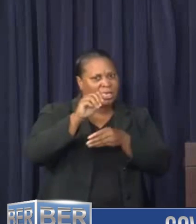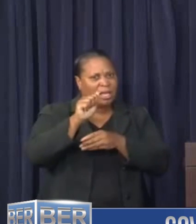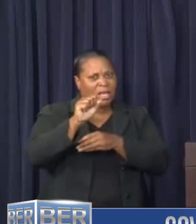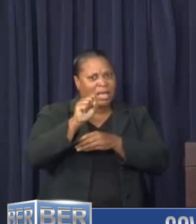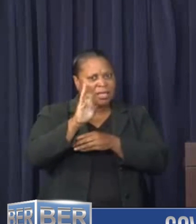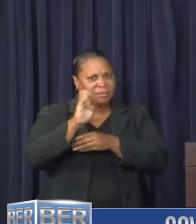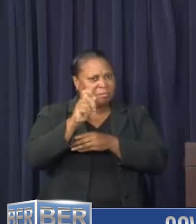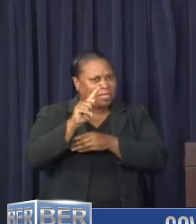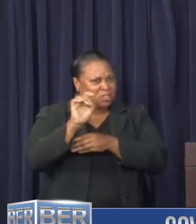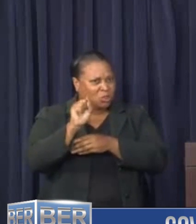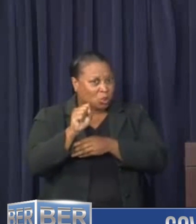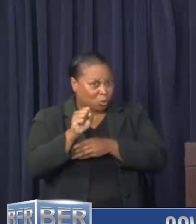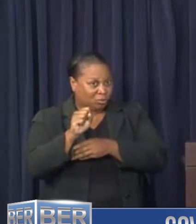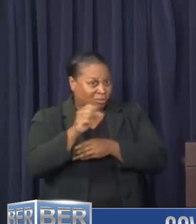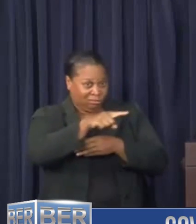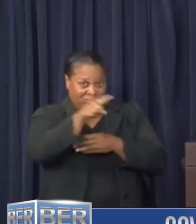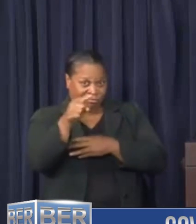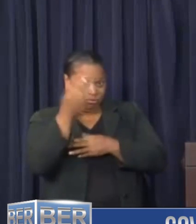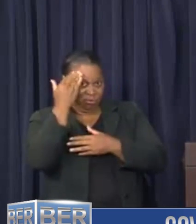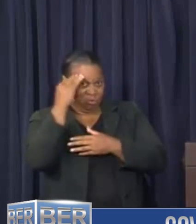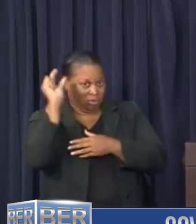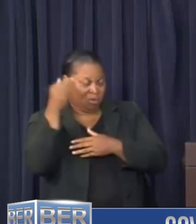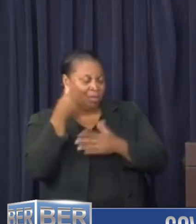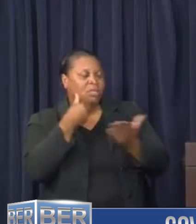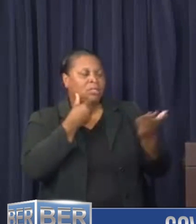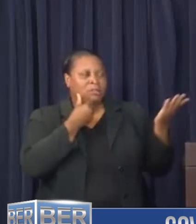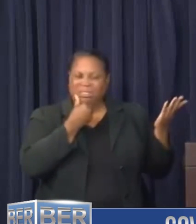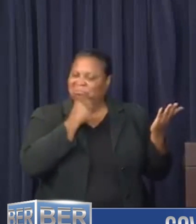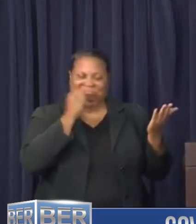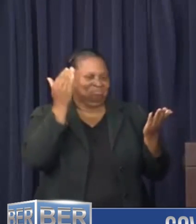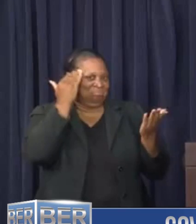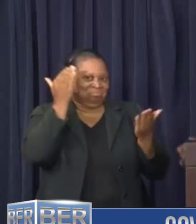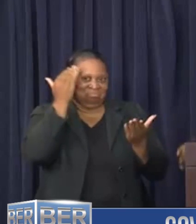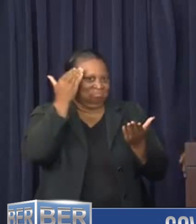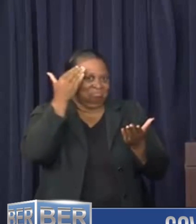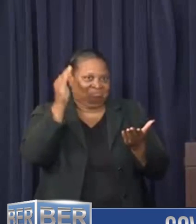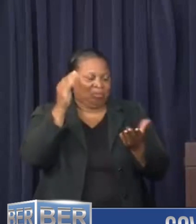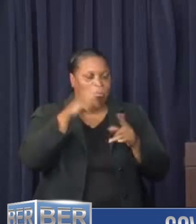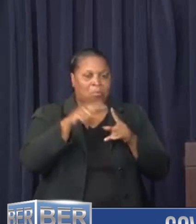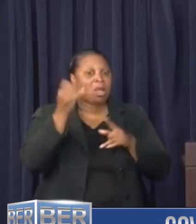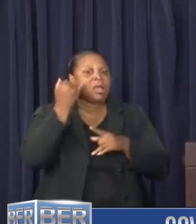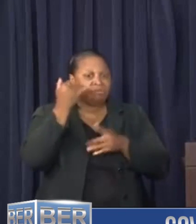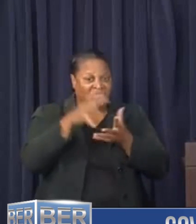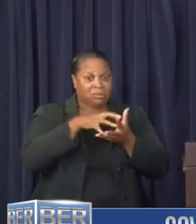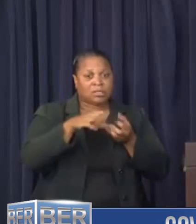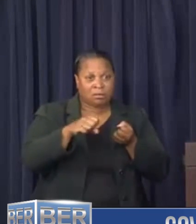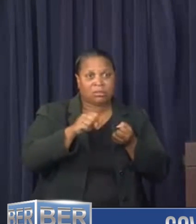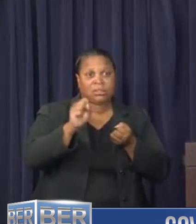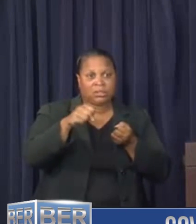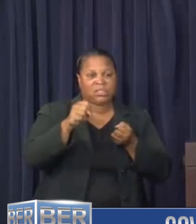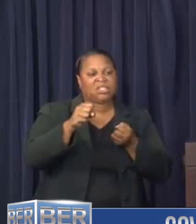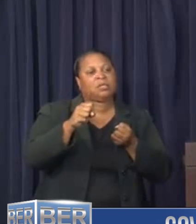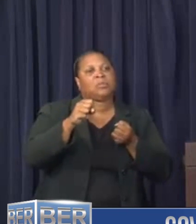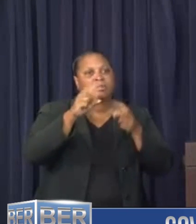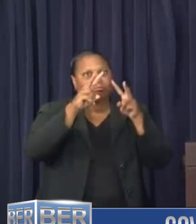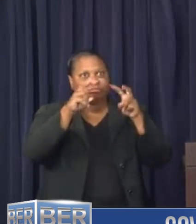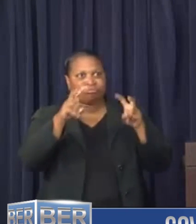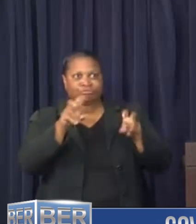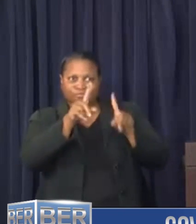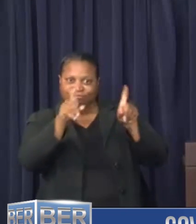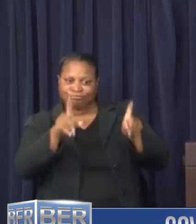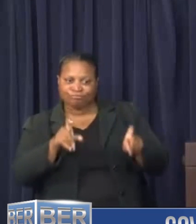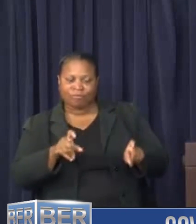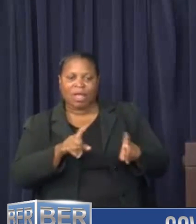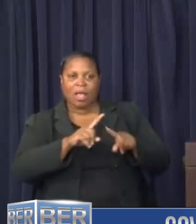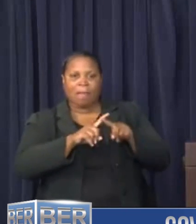is aware of and looking into? Mr. are not aware of that. Obviously, if there is damage, the damage will be assessed, it will be triaged, and